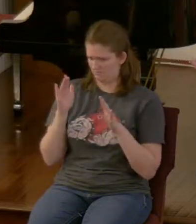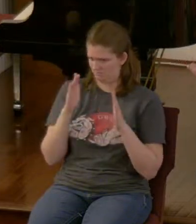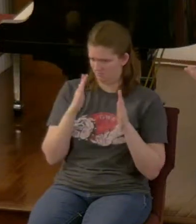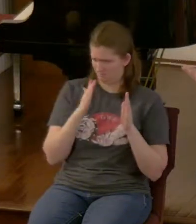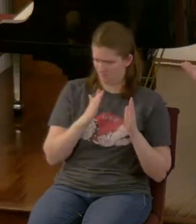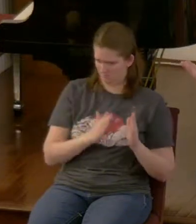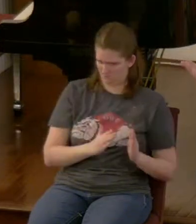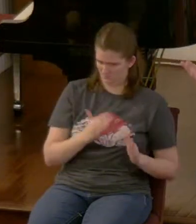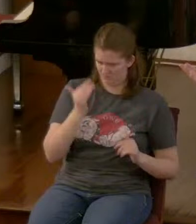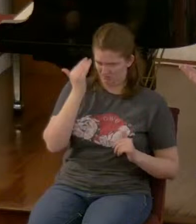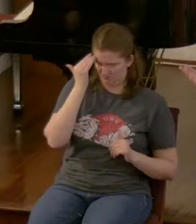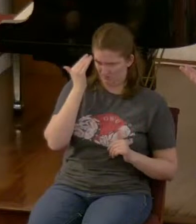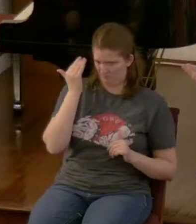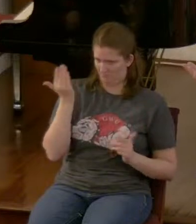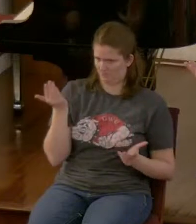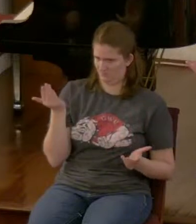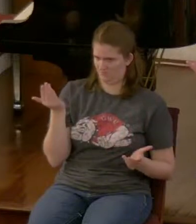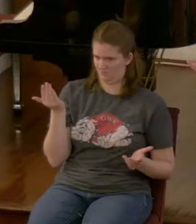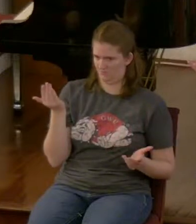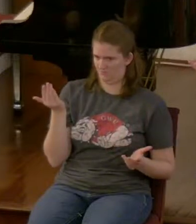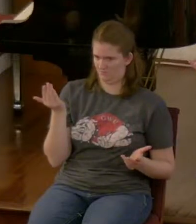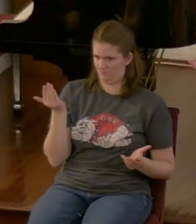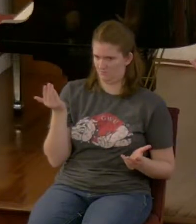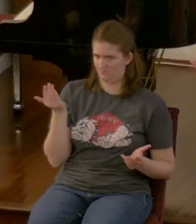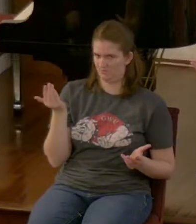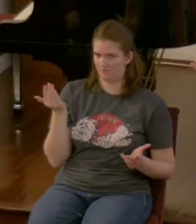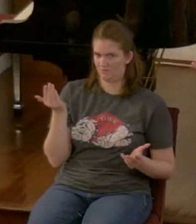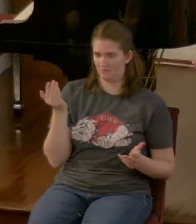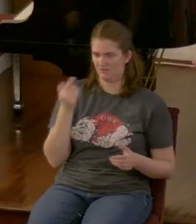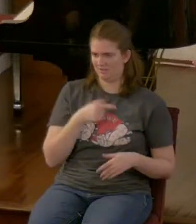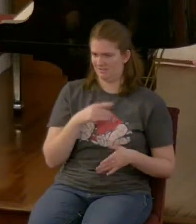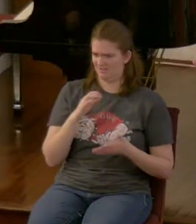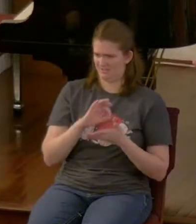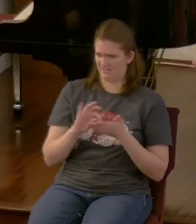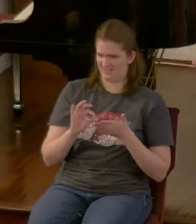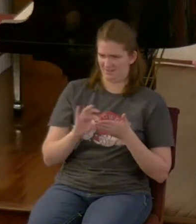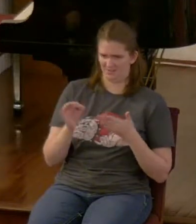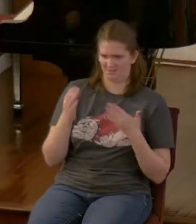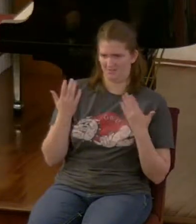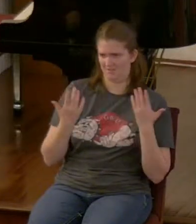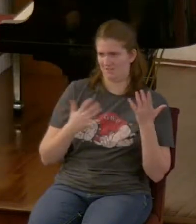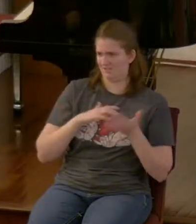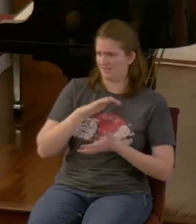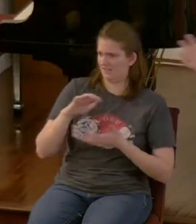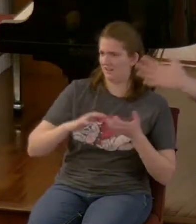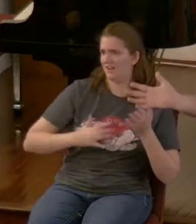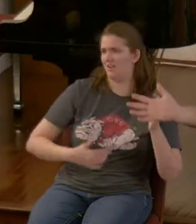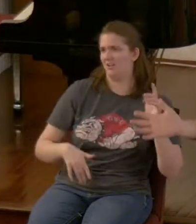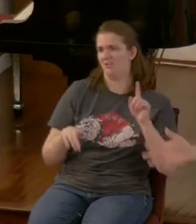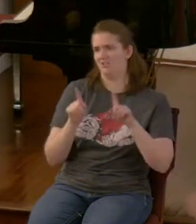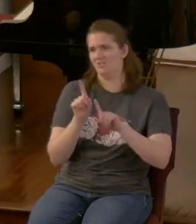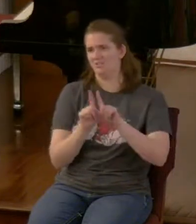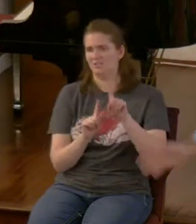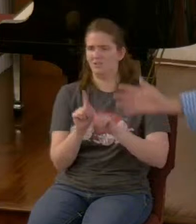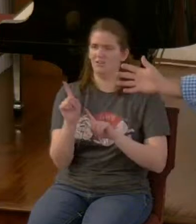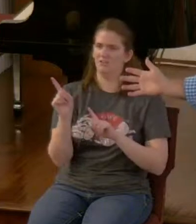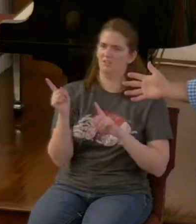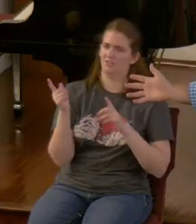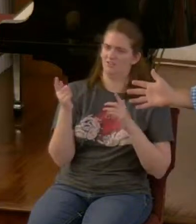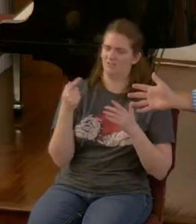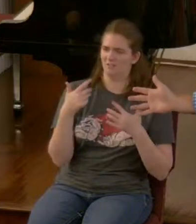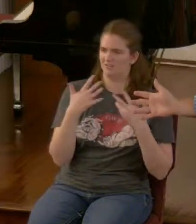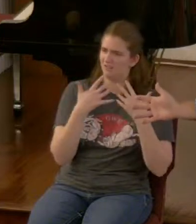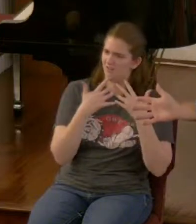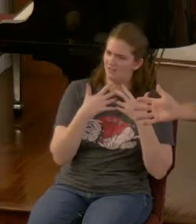going to count the clouds or the stars and say because of their aligning this way this is when the world is going to end he